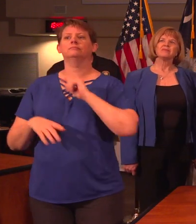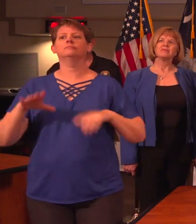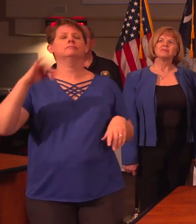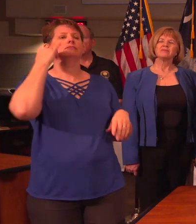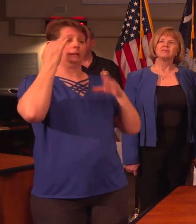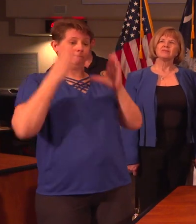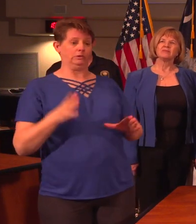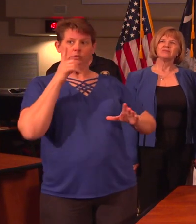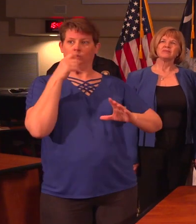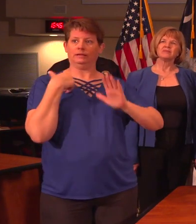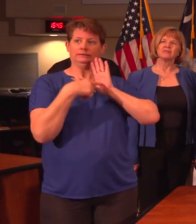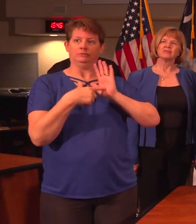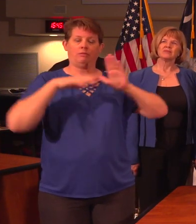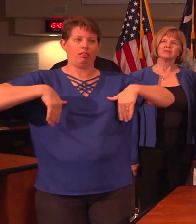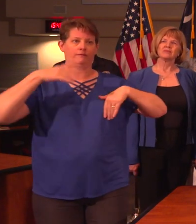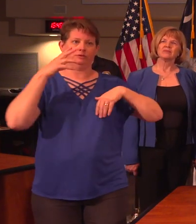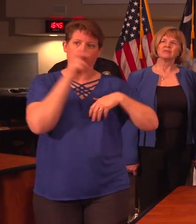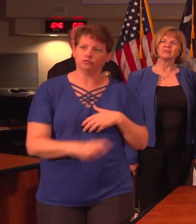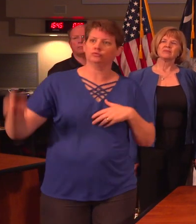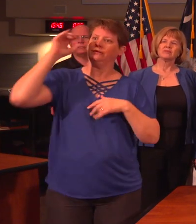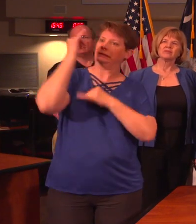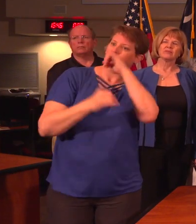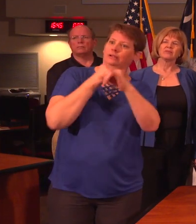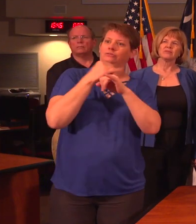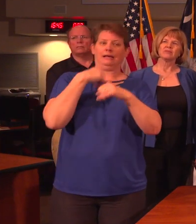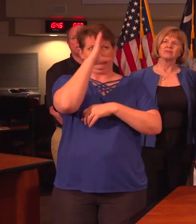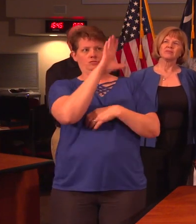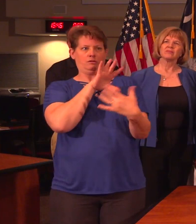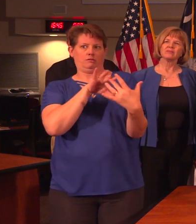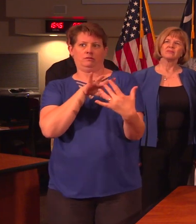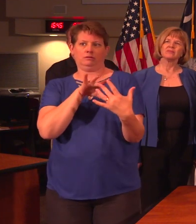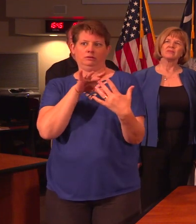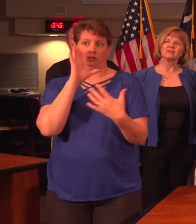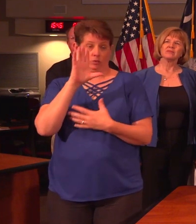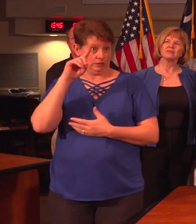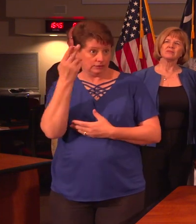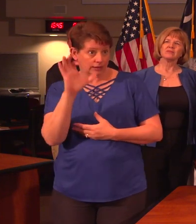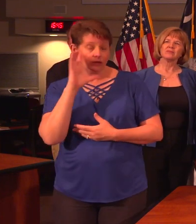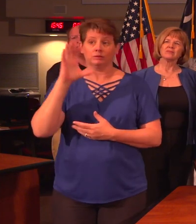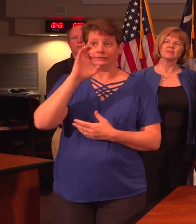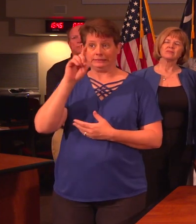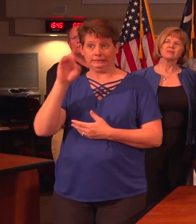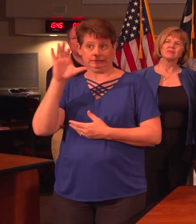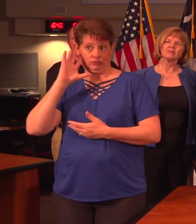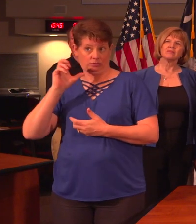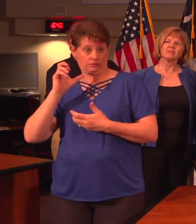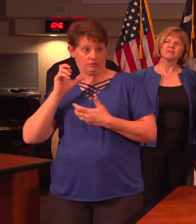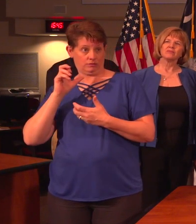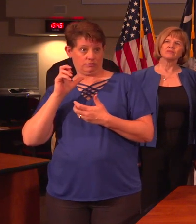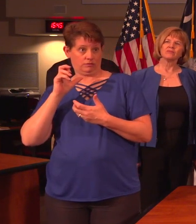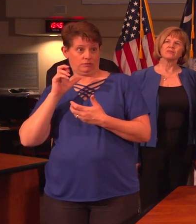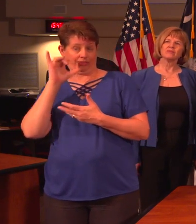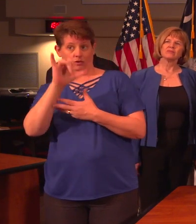showing symptoms but haven't traveled internationally or come in contact with a person with the coronavirus, will the DHEAD or CDC guidelines regarding